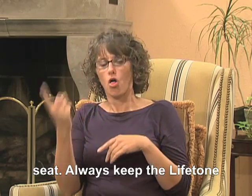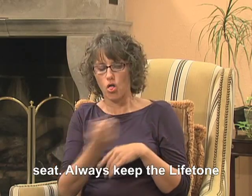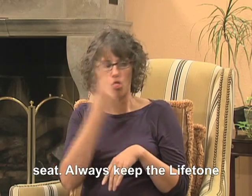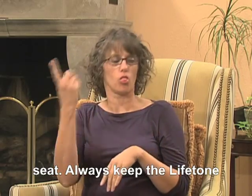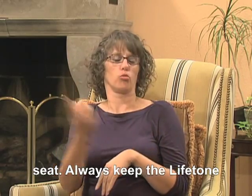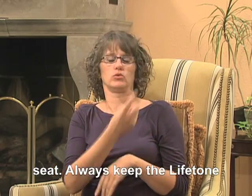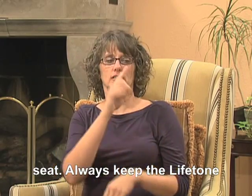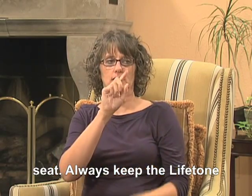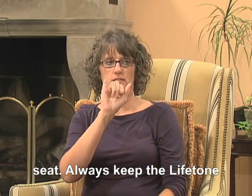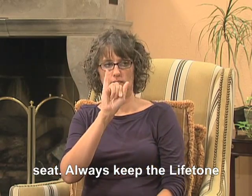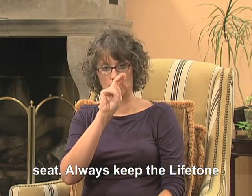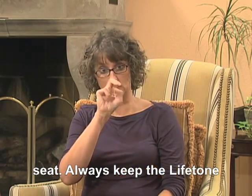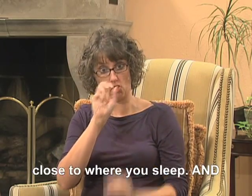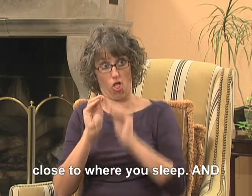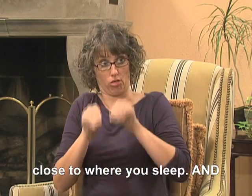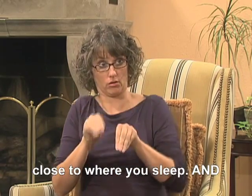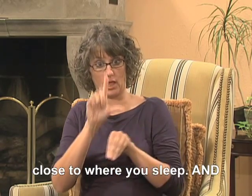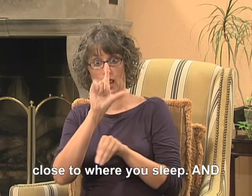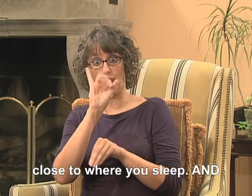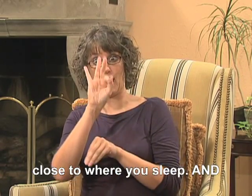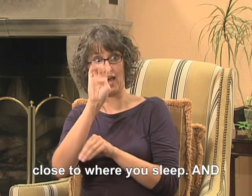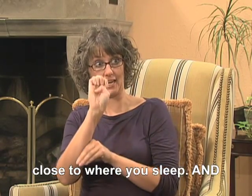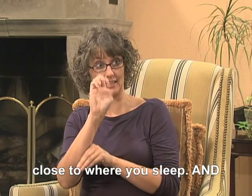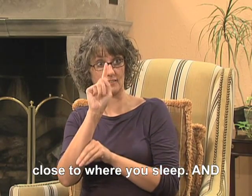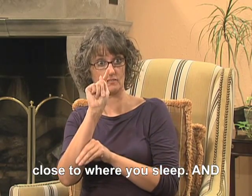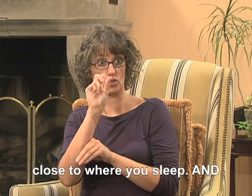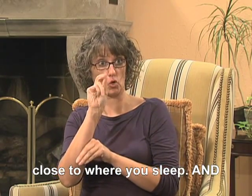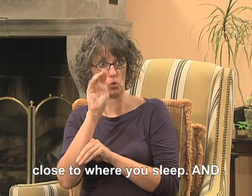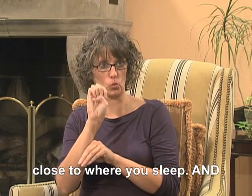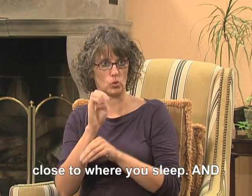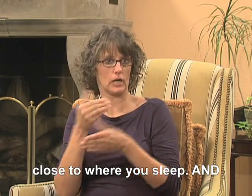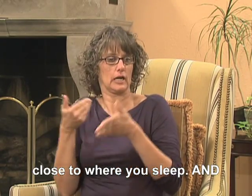Always keep the life tone close to where you sleep.